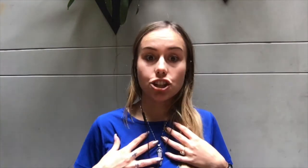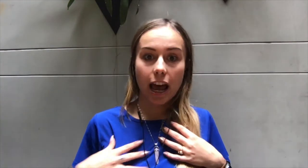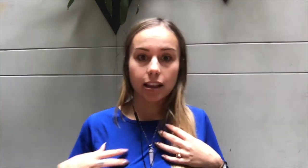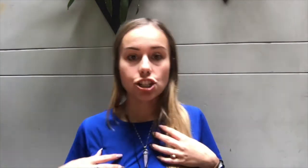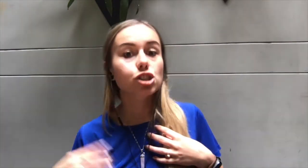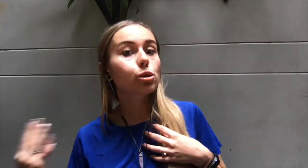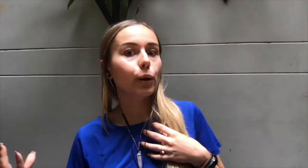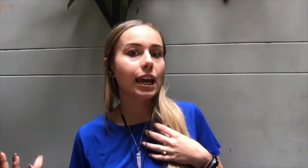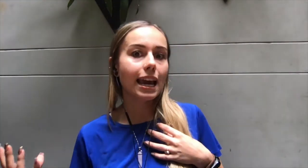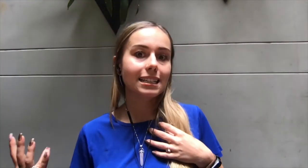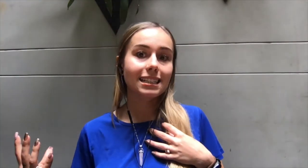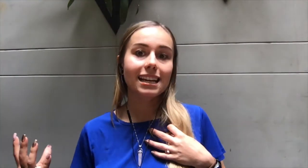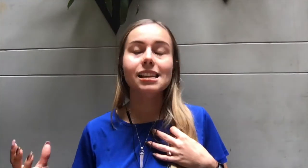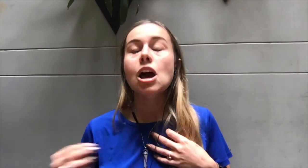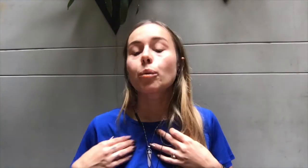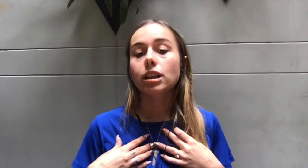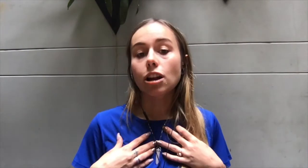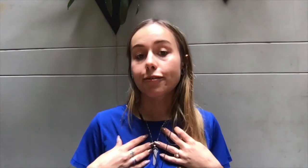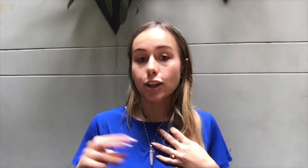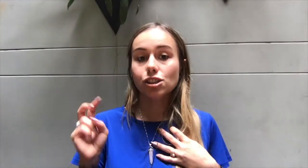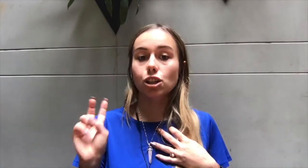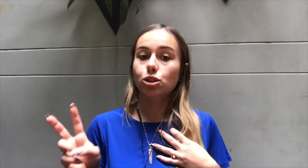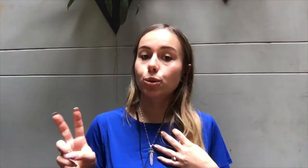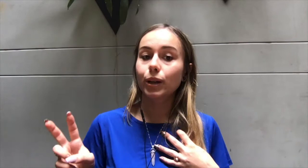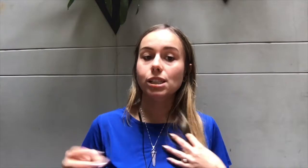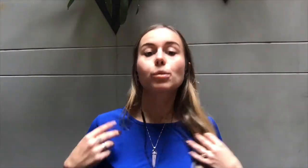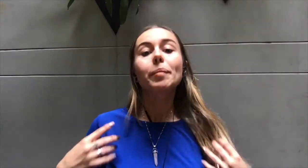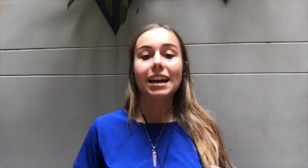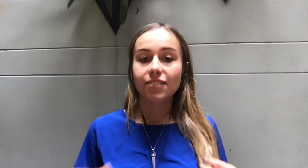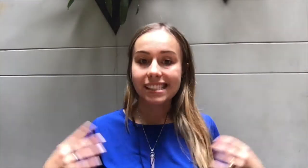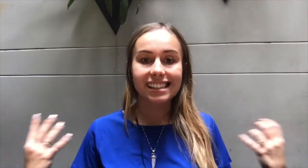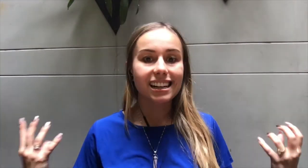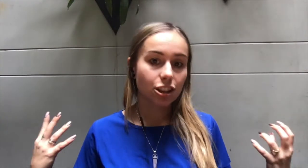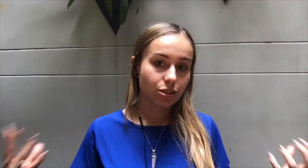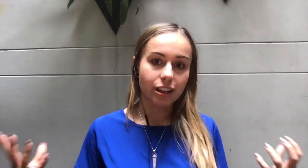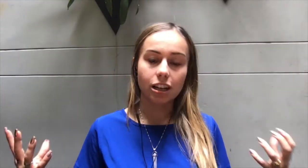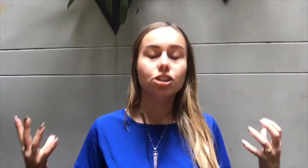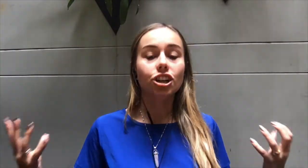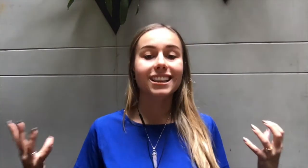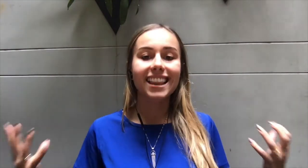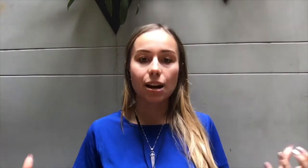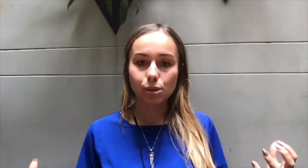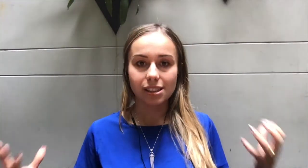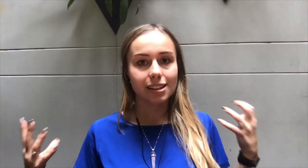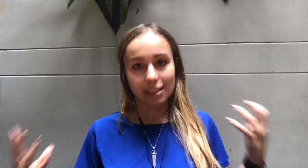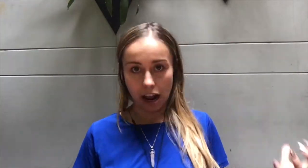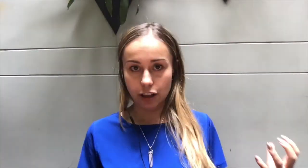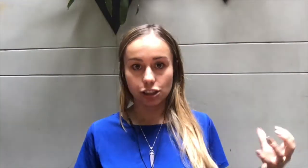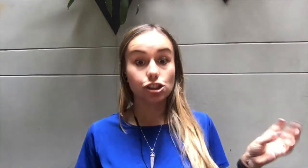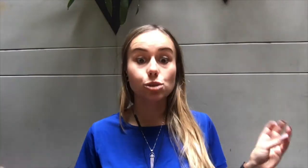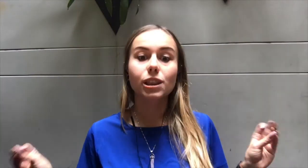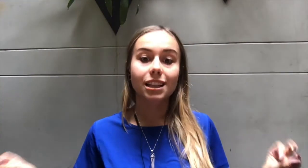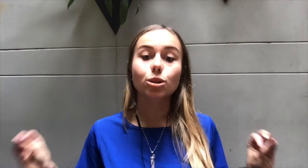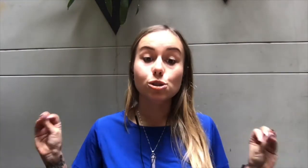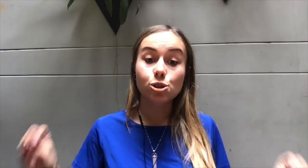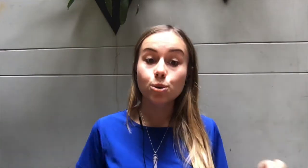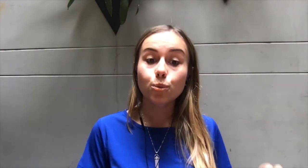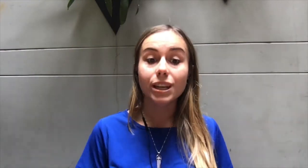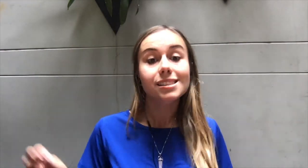challenge, it's 28 days. Within our first two weeks, we manifested $30,000, just within those two weeks